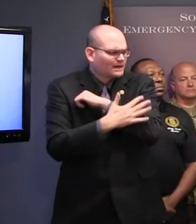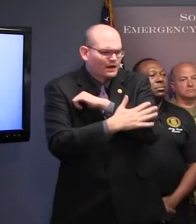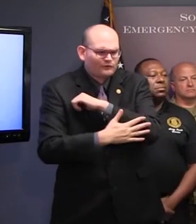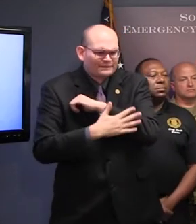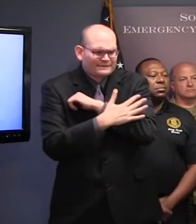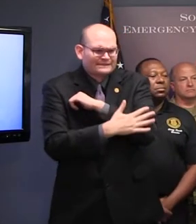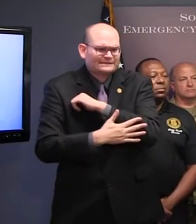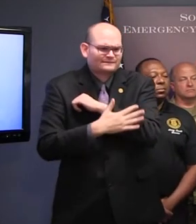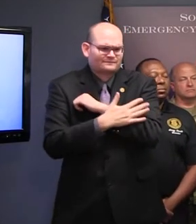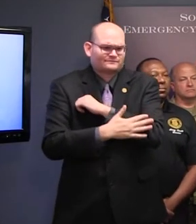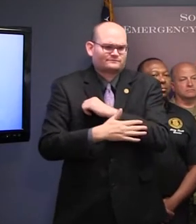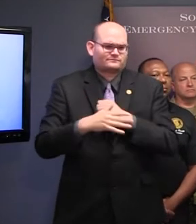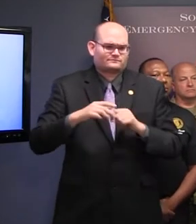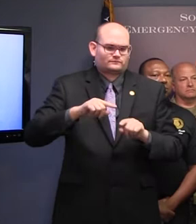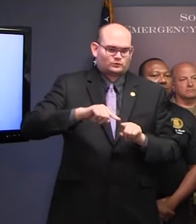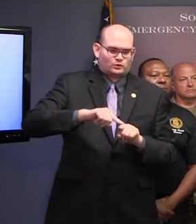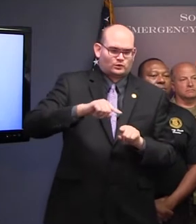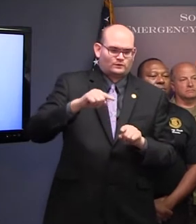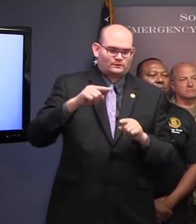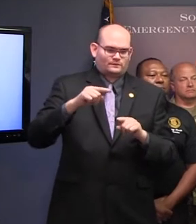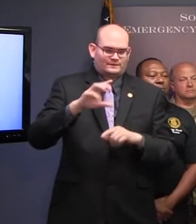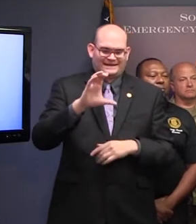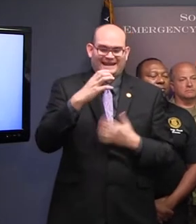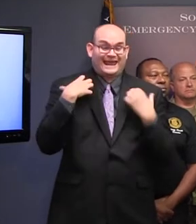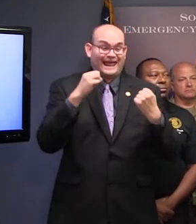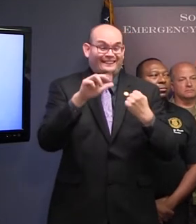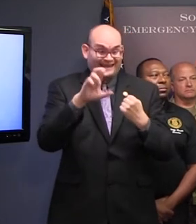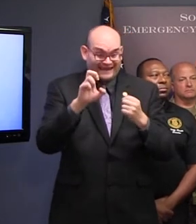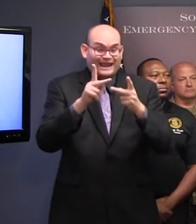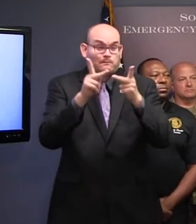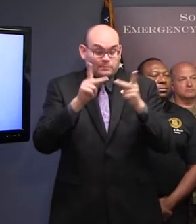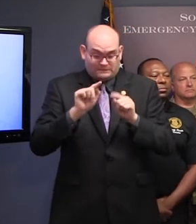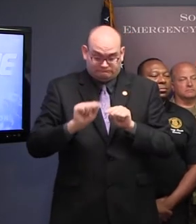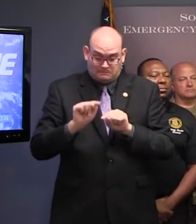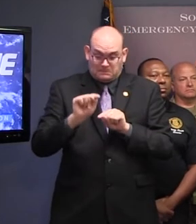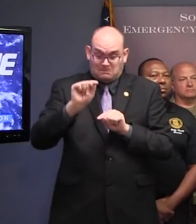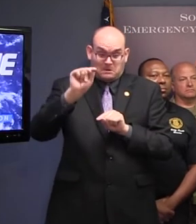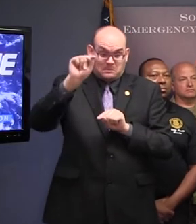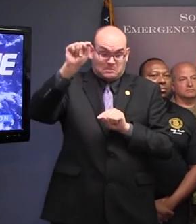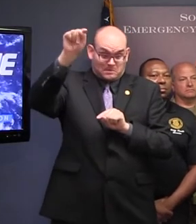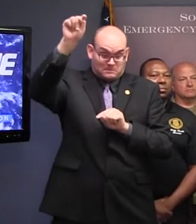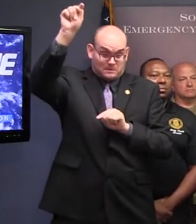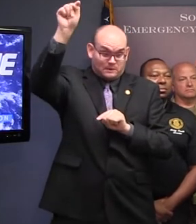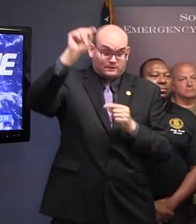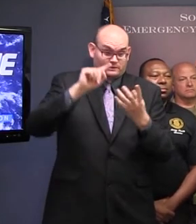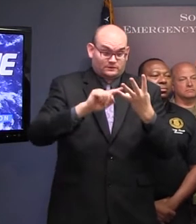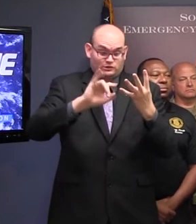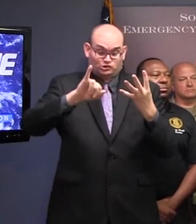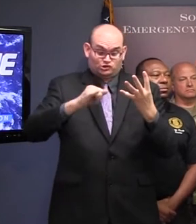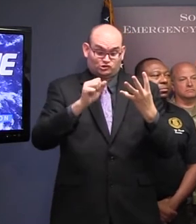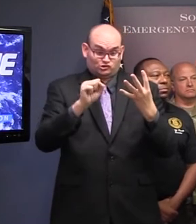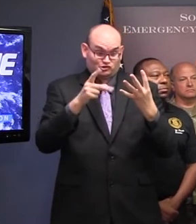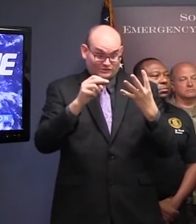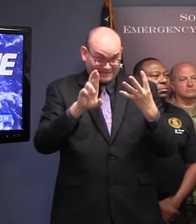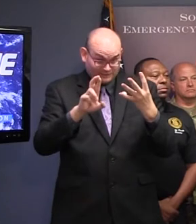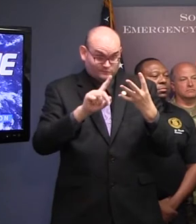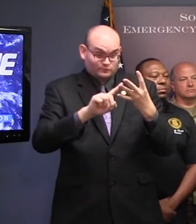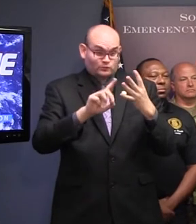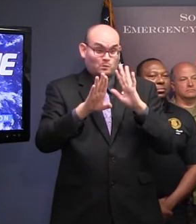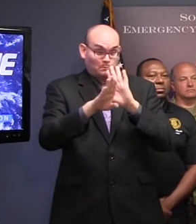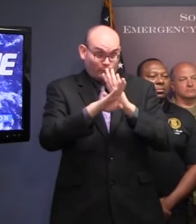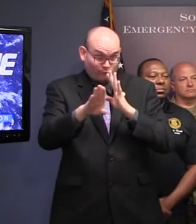Those facilities, health care facilities, are located in the counties of Jasper, Buford, Colleton,